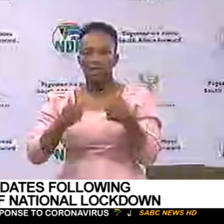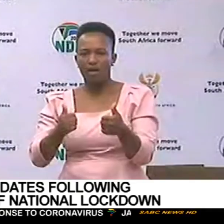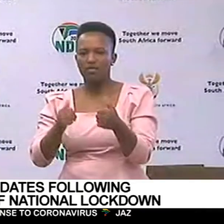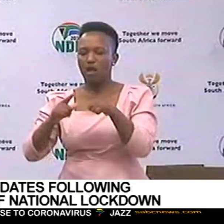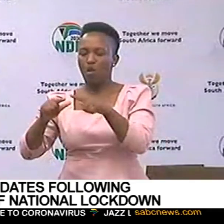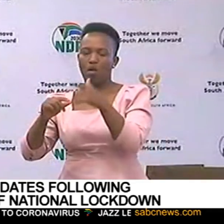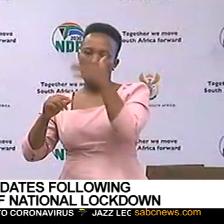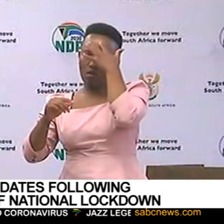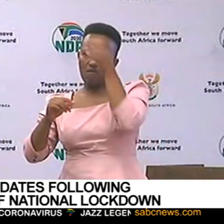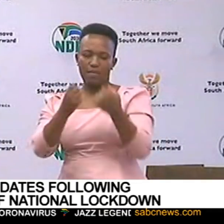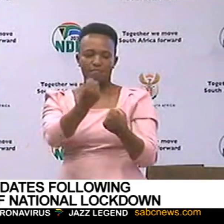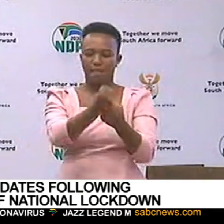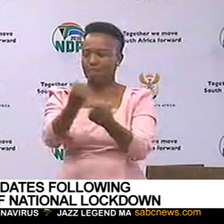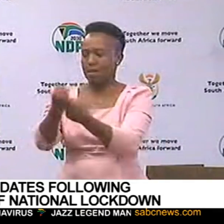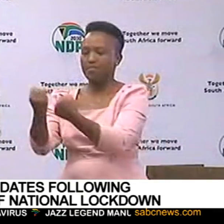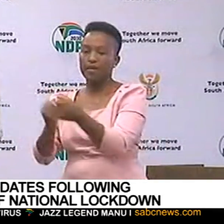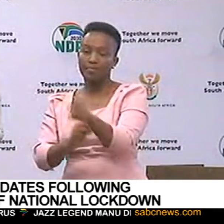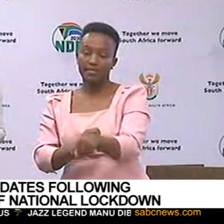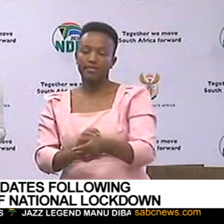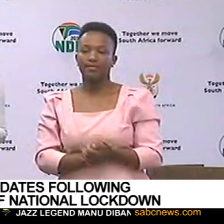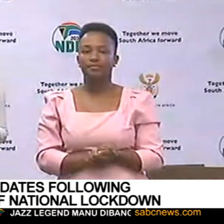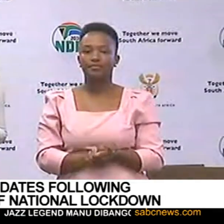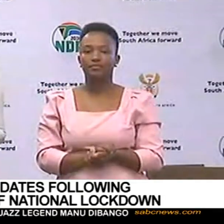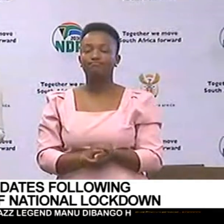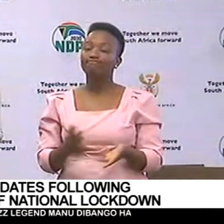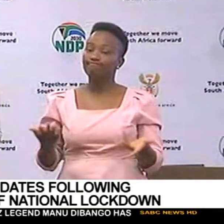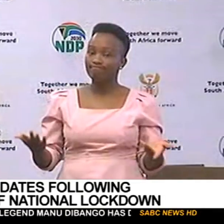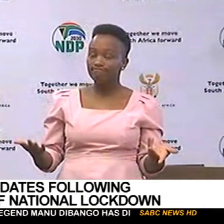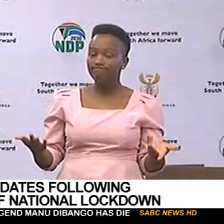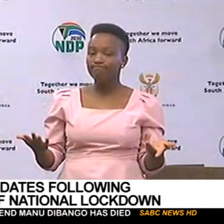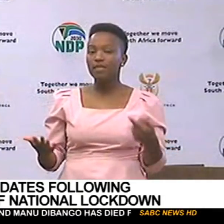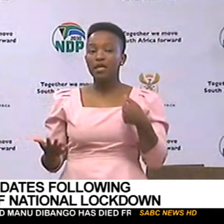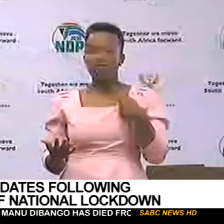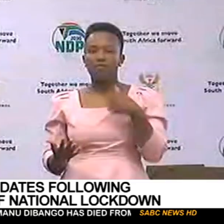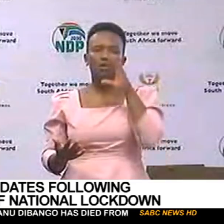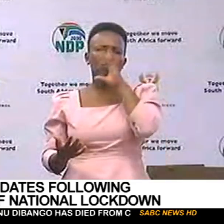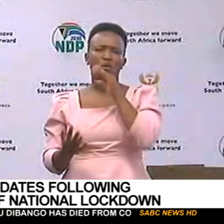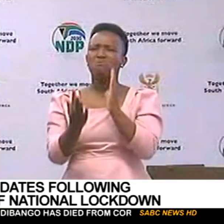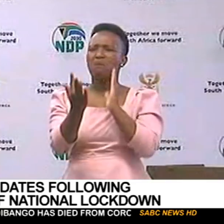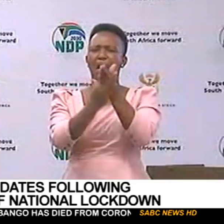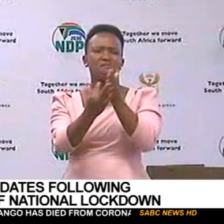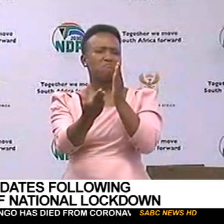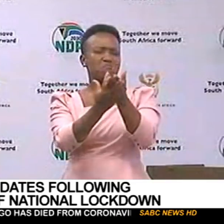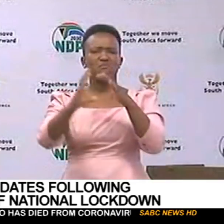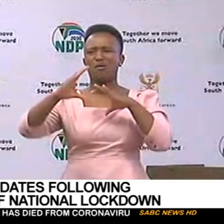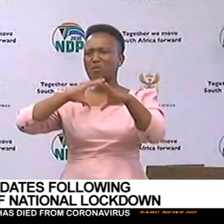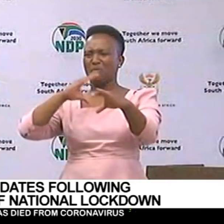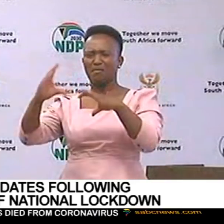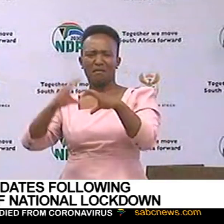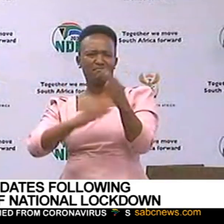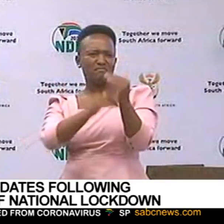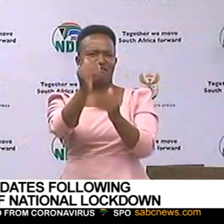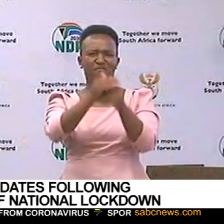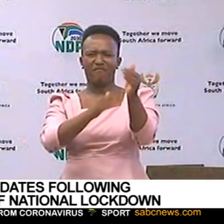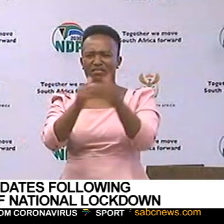and local government. Of course, if I talk about access to communications infrastructure